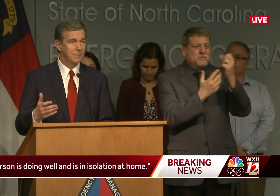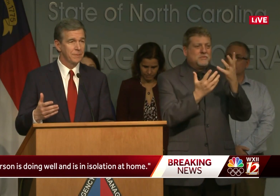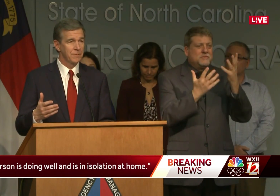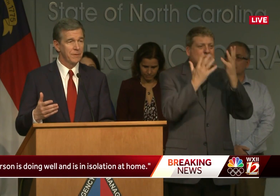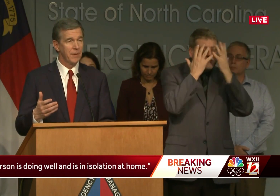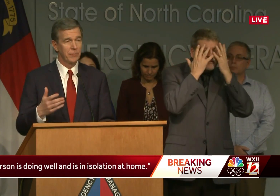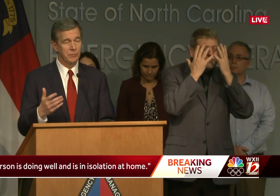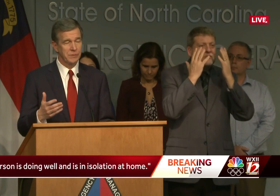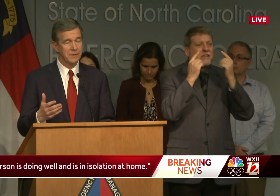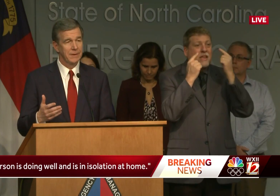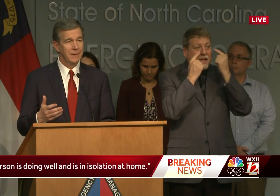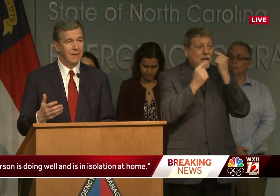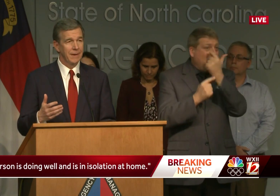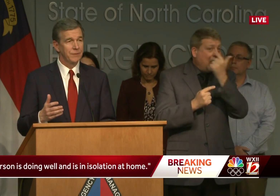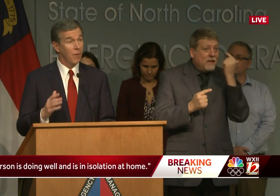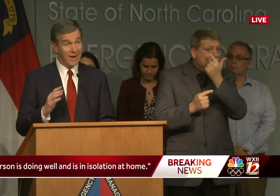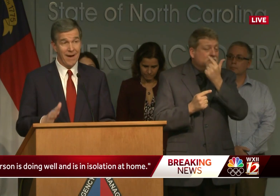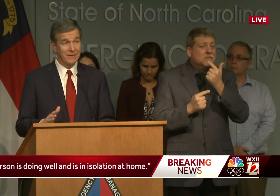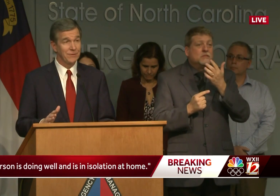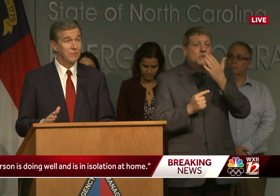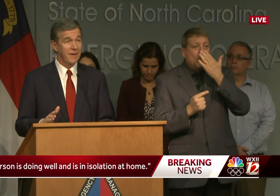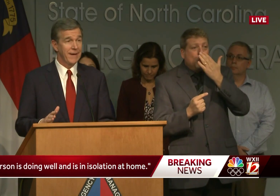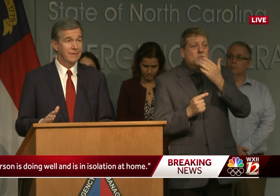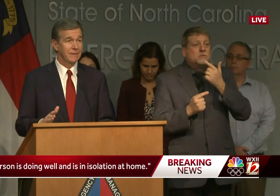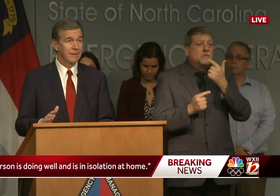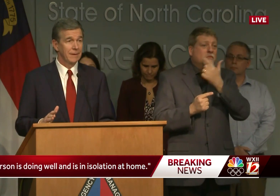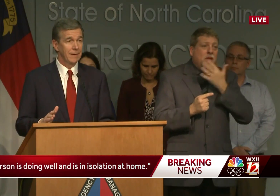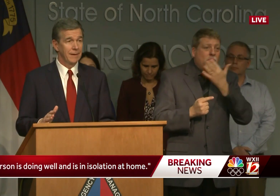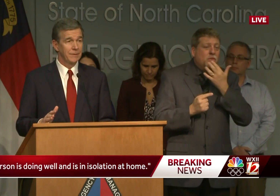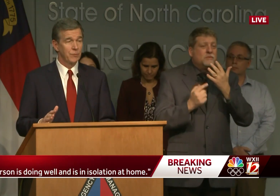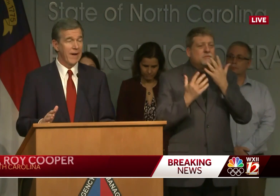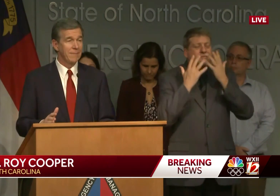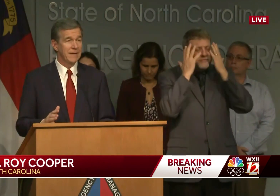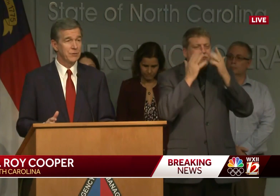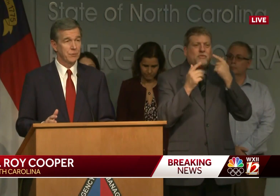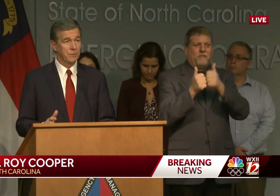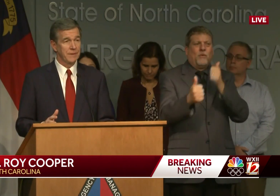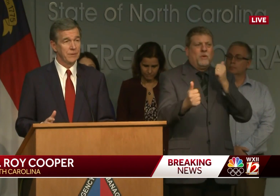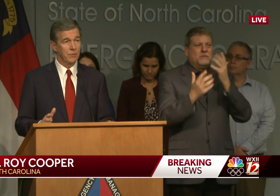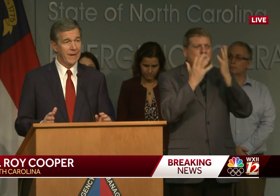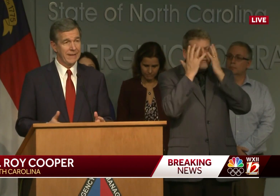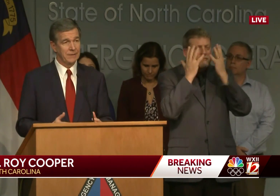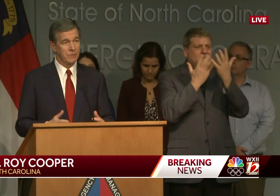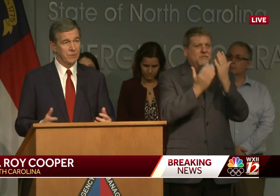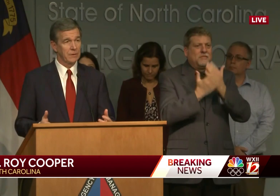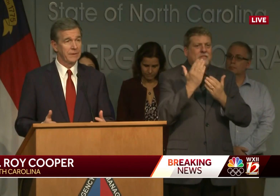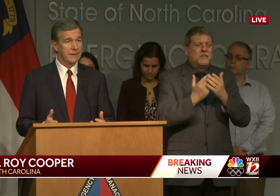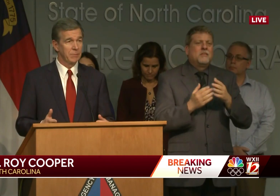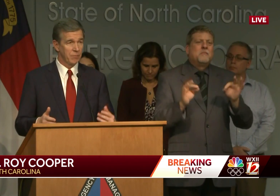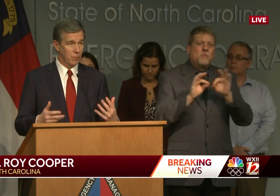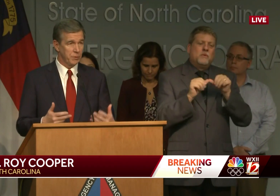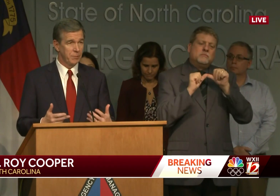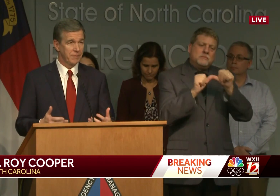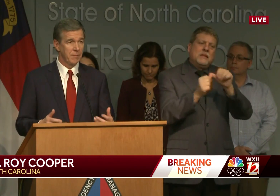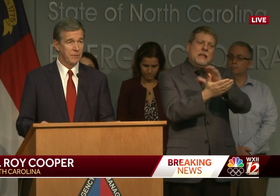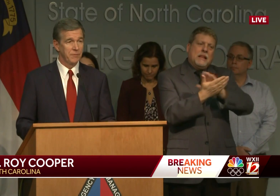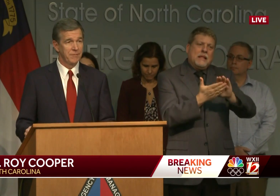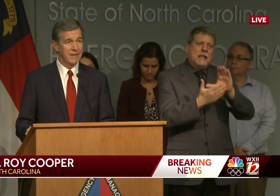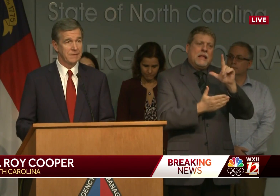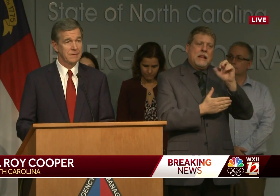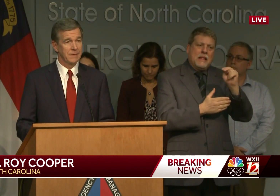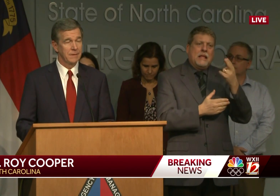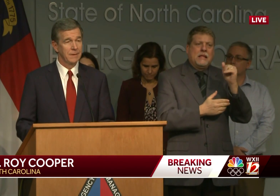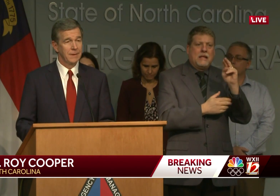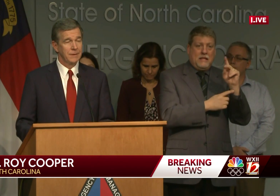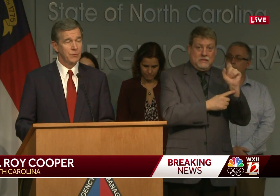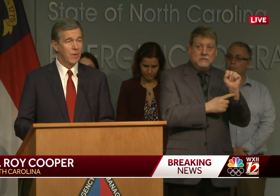nose. Try not to do that. Try to make sure that your hands are clean before you put them on your